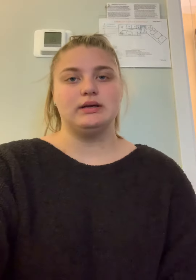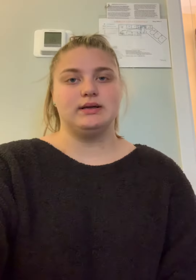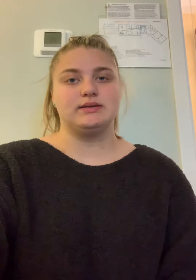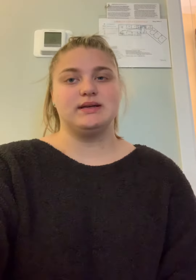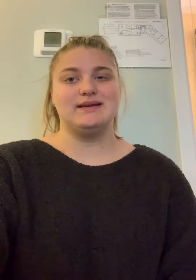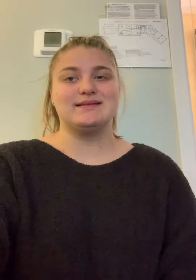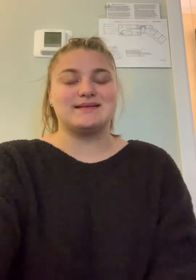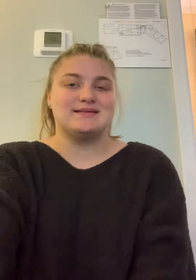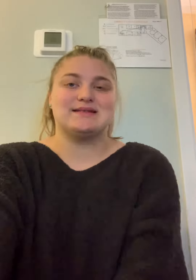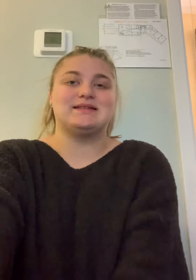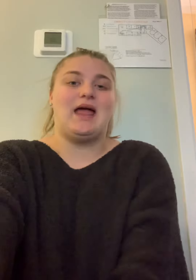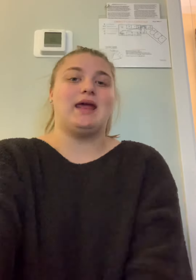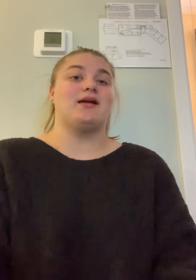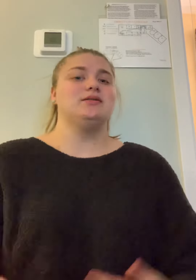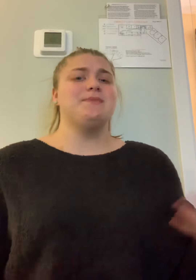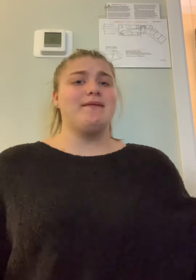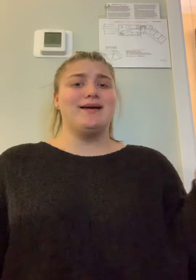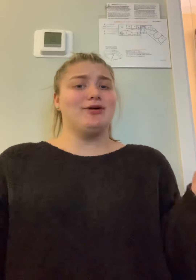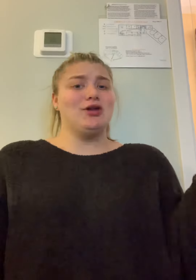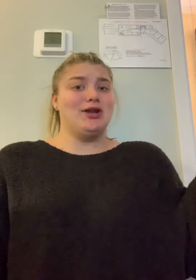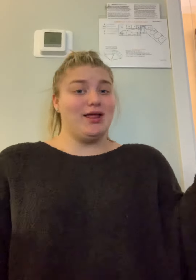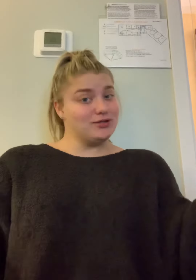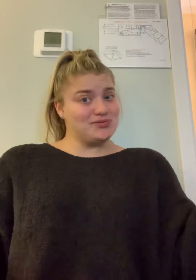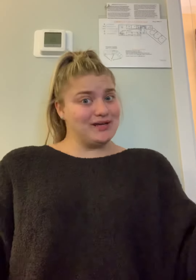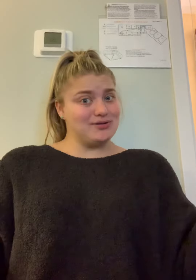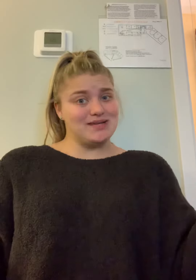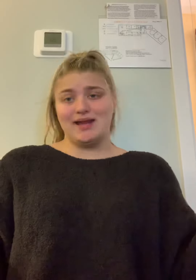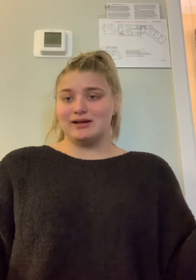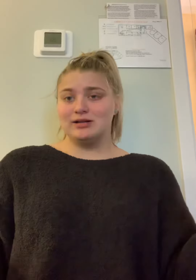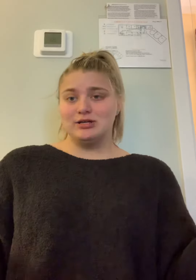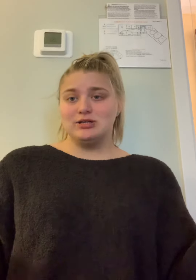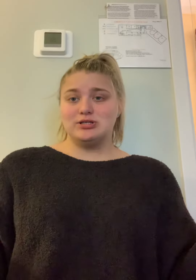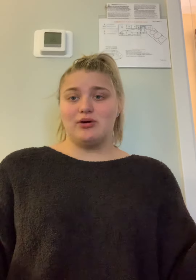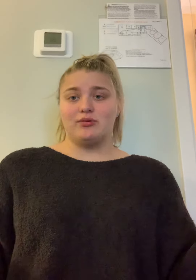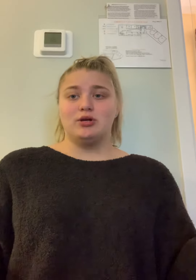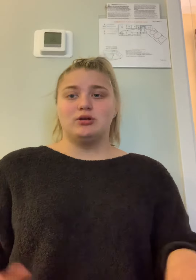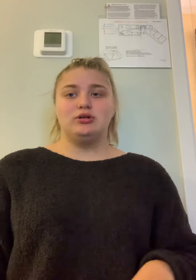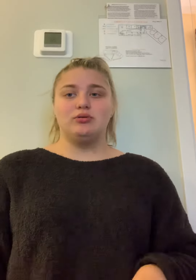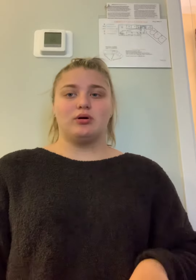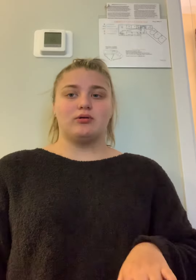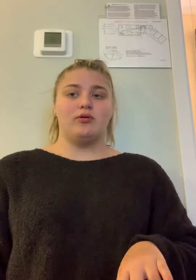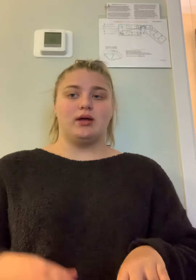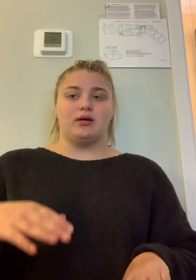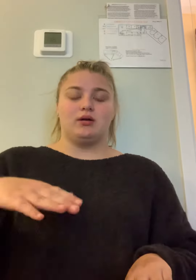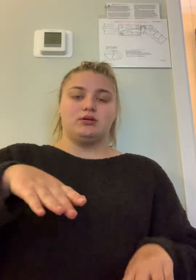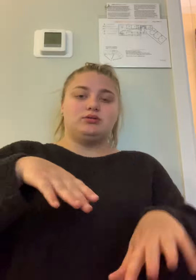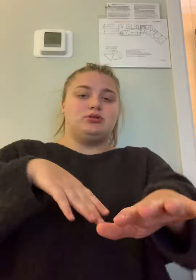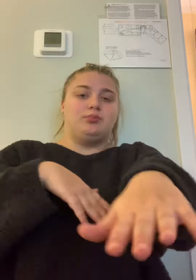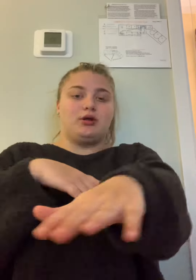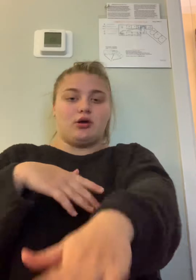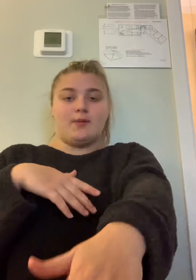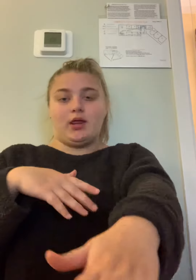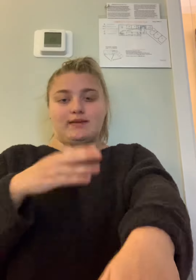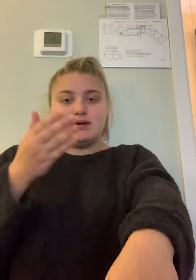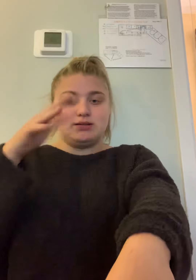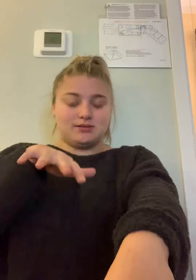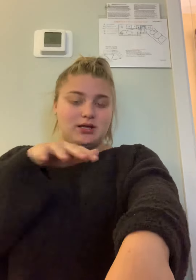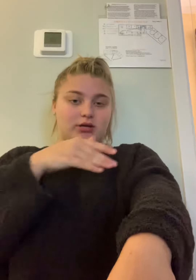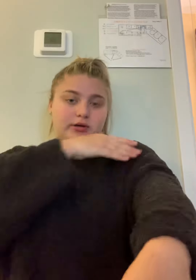Next is sledding because you might find a really good hill and just want to go sledding. So you are going to put your arm out like this. Take your other